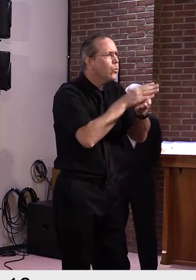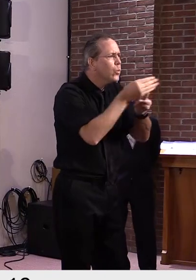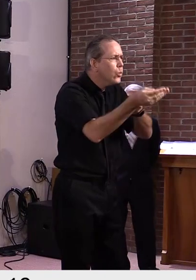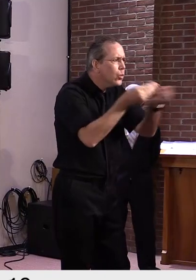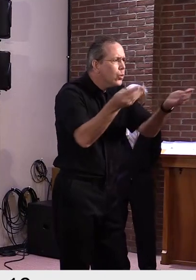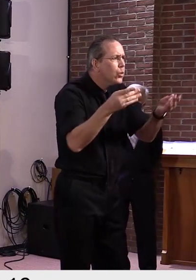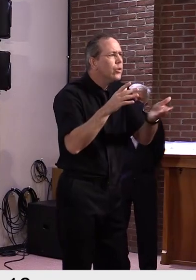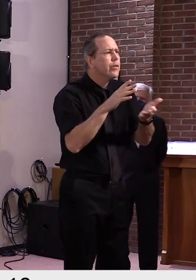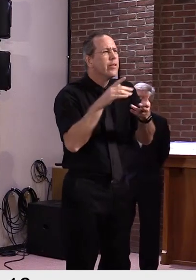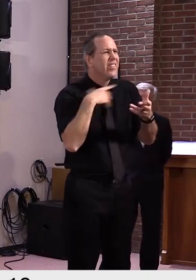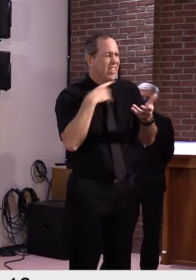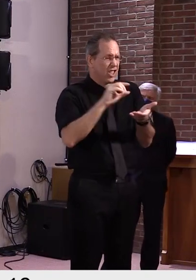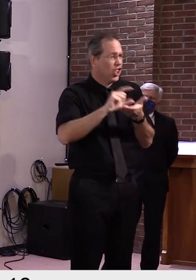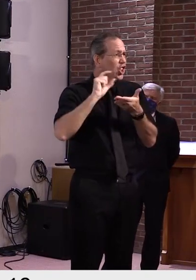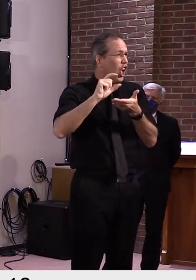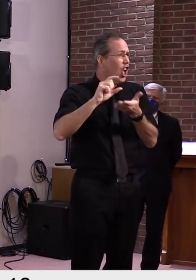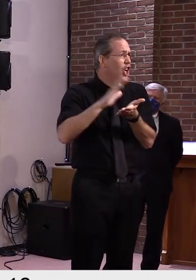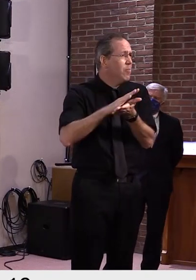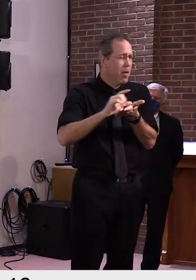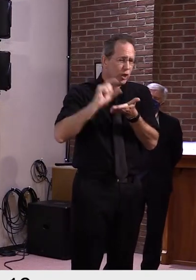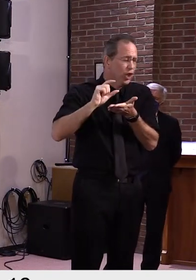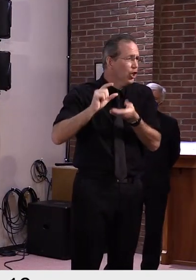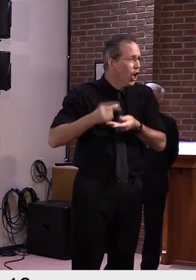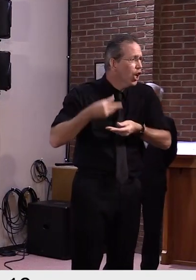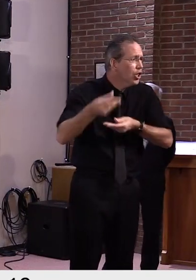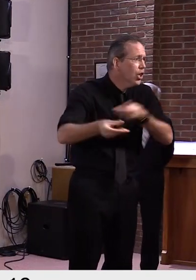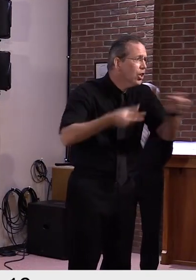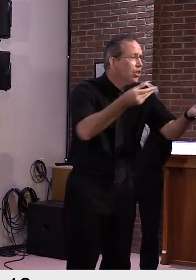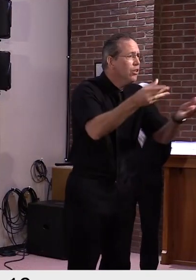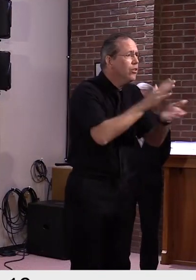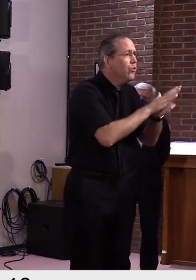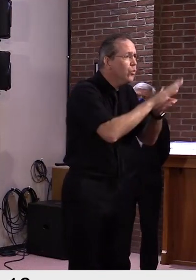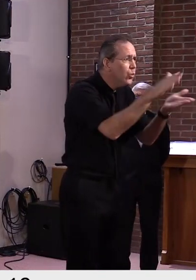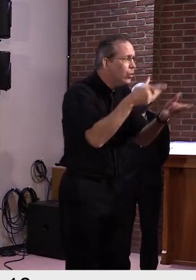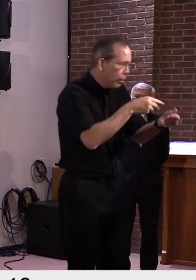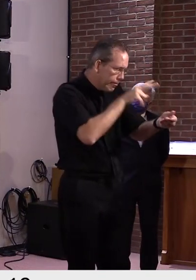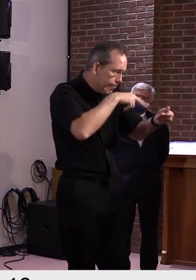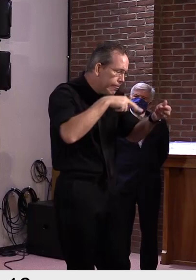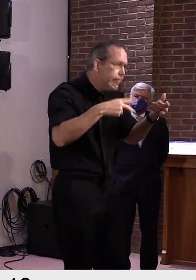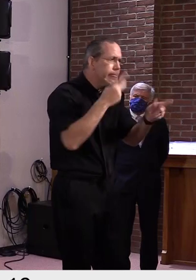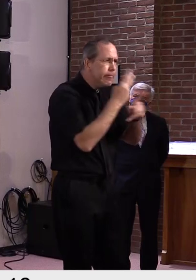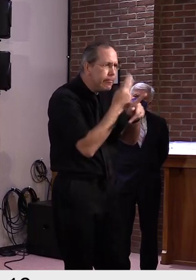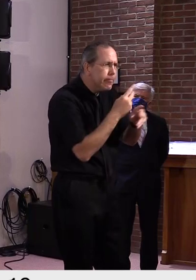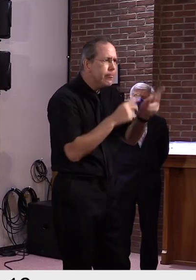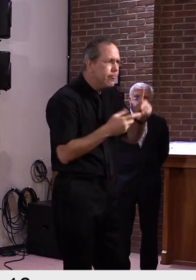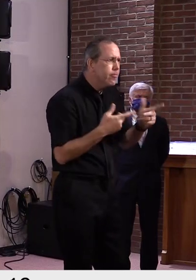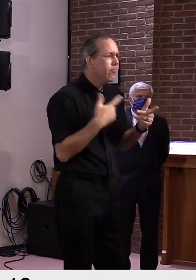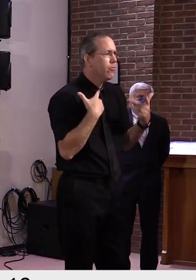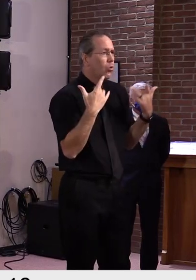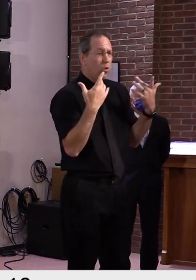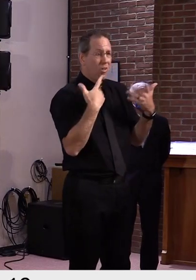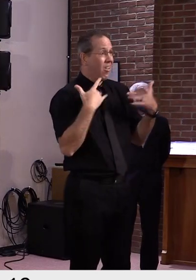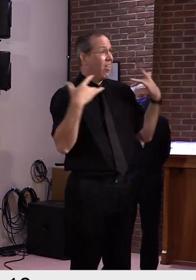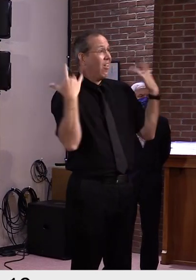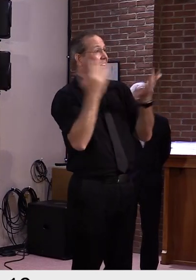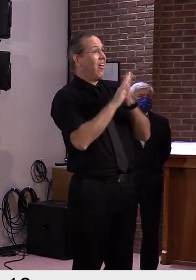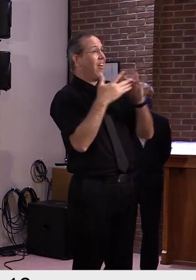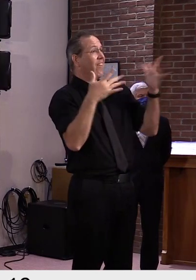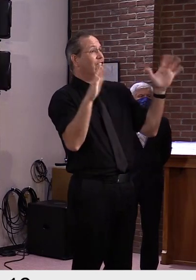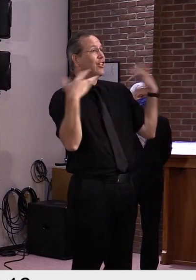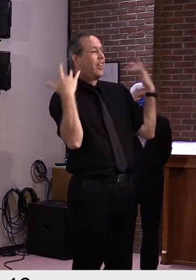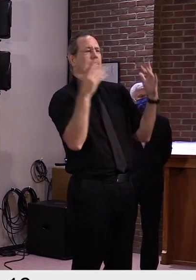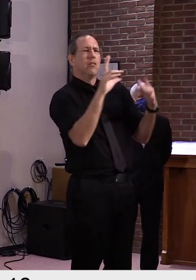so it's not as though we've taken a hands-off approach. We're trying to do what we can in this really unprecedented time,